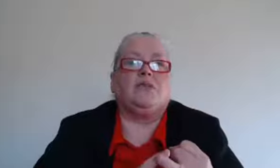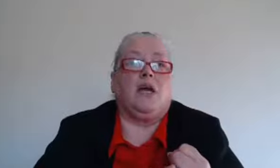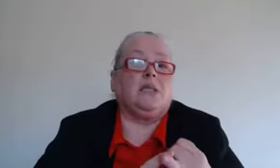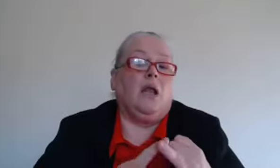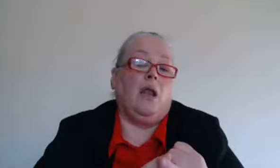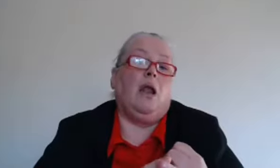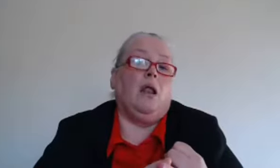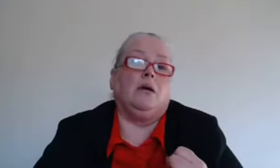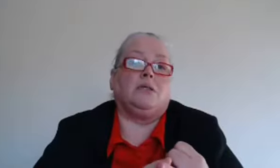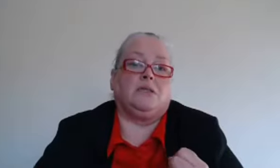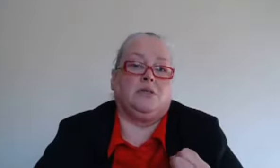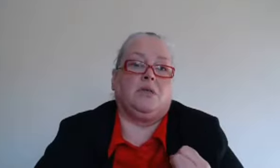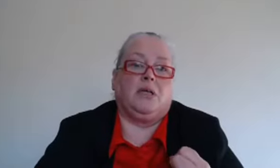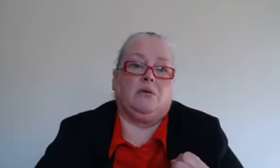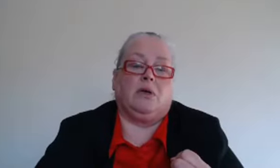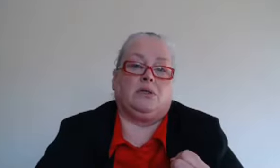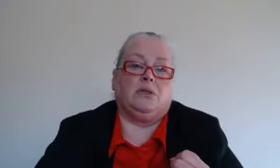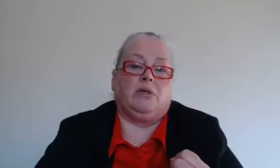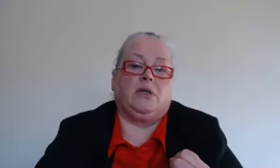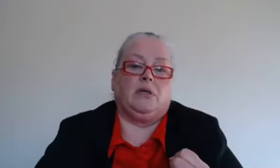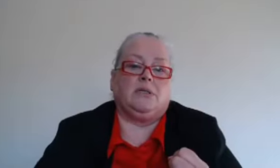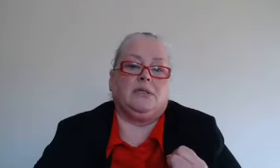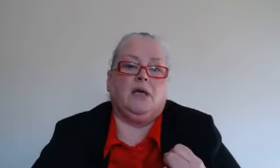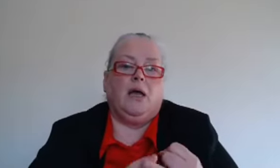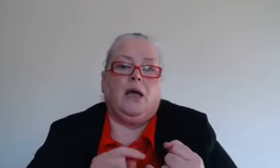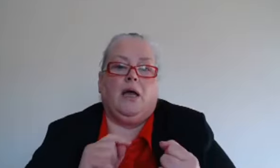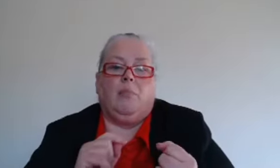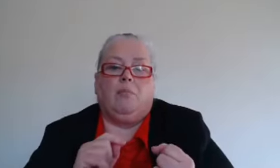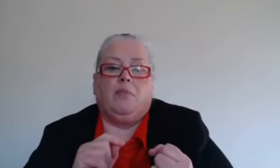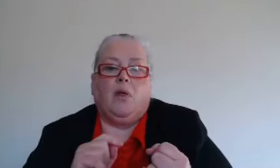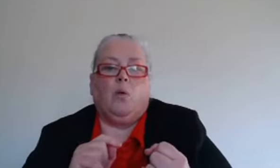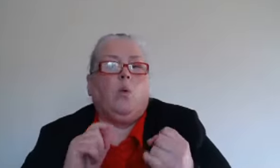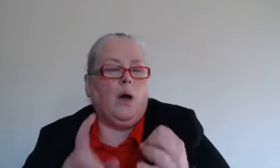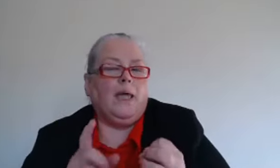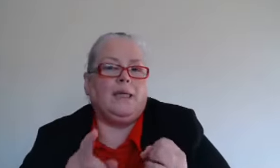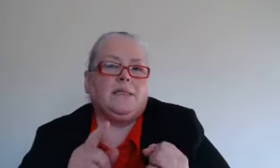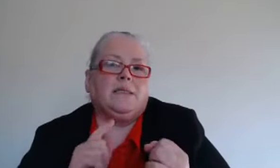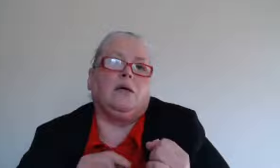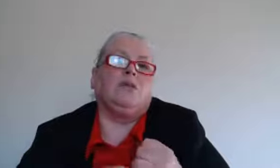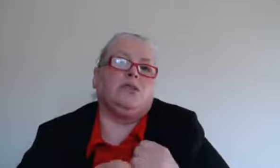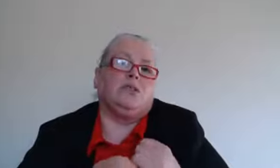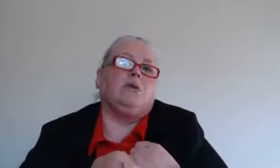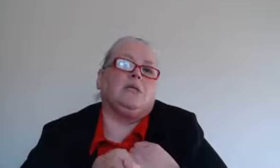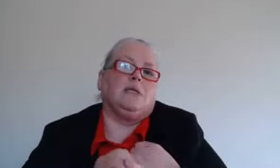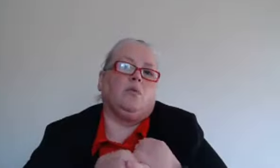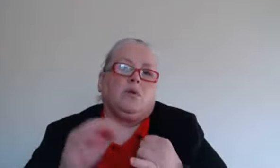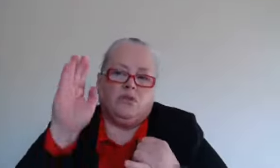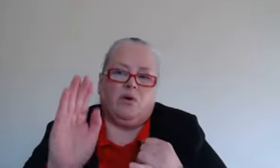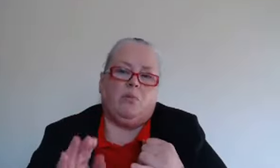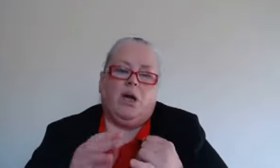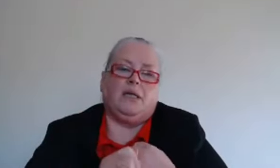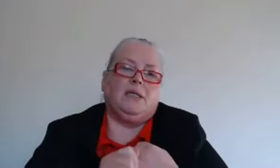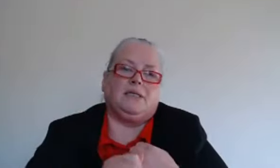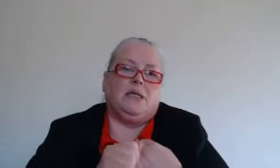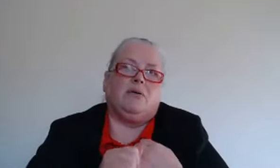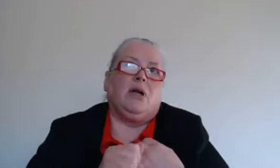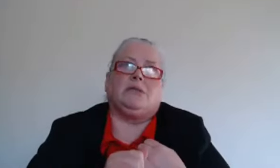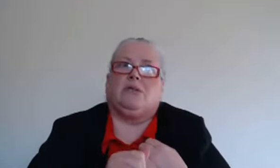takes a lot longer to do than you actually realize and why is it on your to-do list then once you've compiled that list then you've got to ask yourself